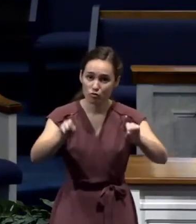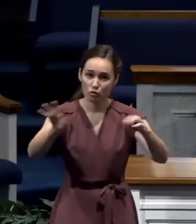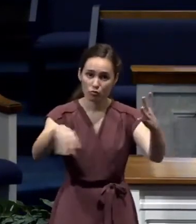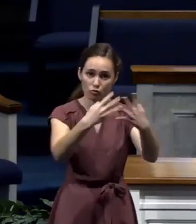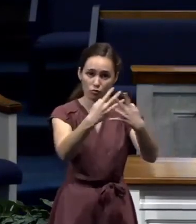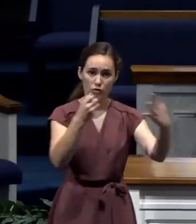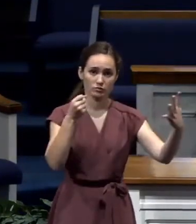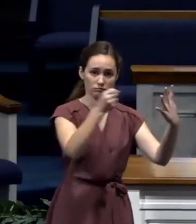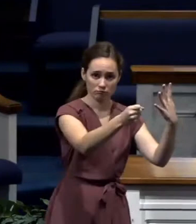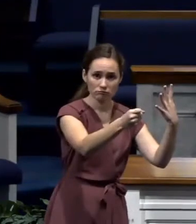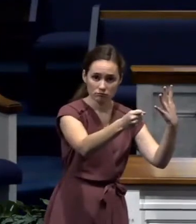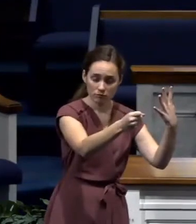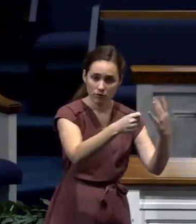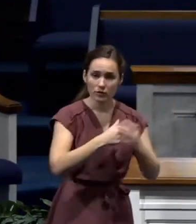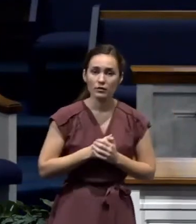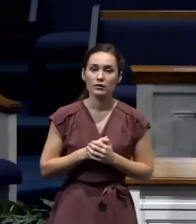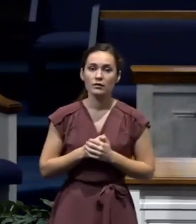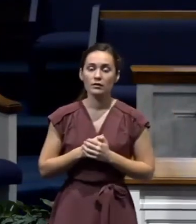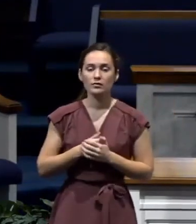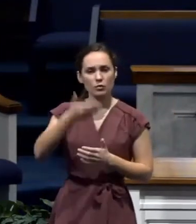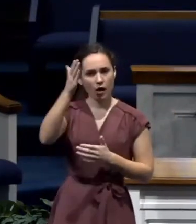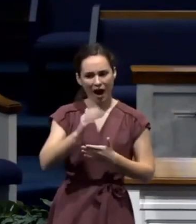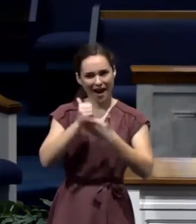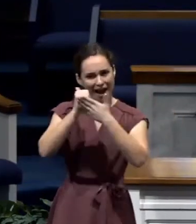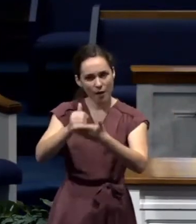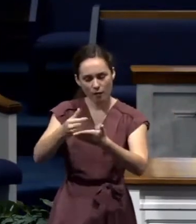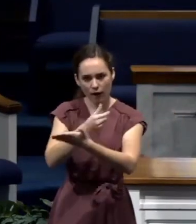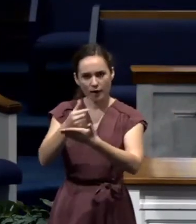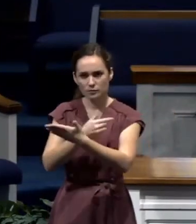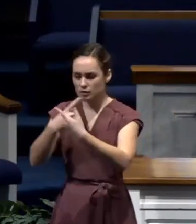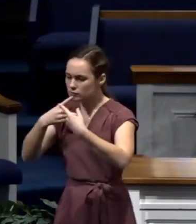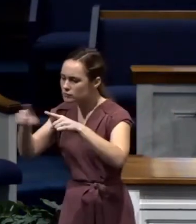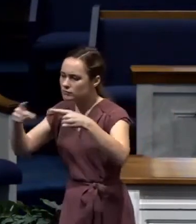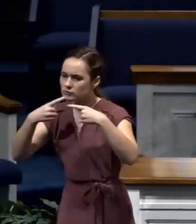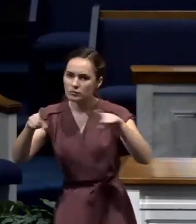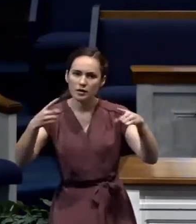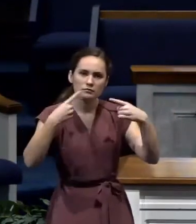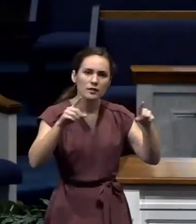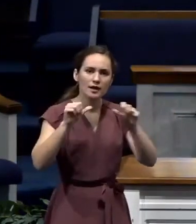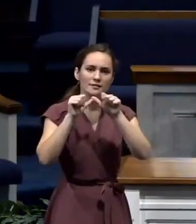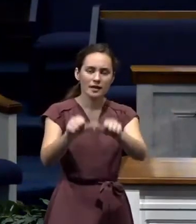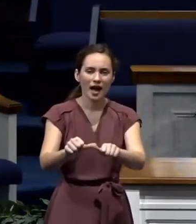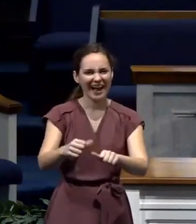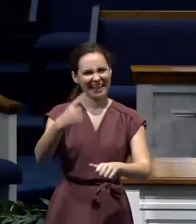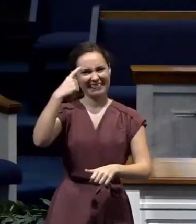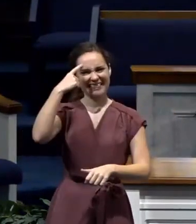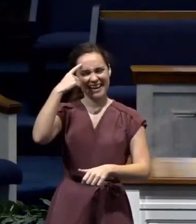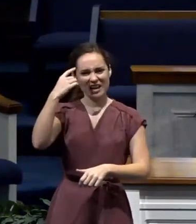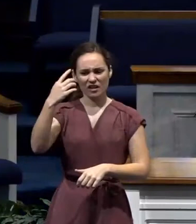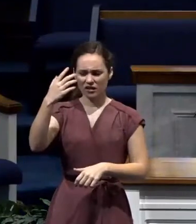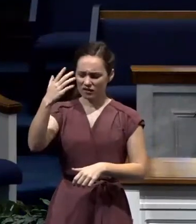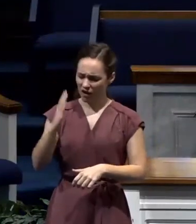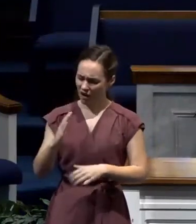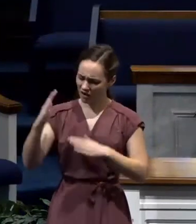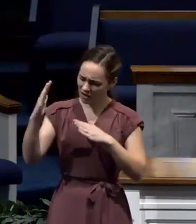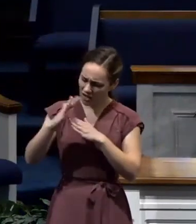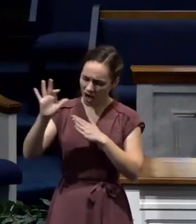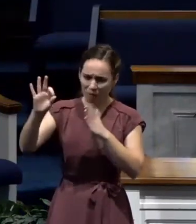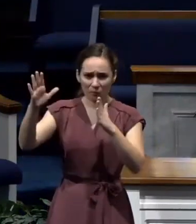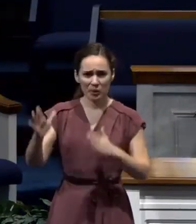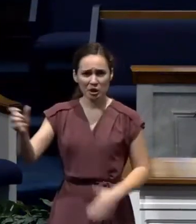was actually advancing the gospel. Now, we would think that putting God's greatest preacher in prison would have a way of,